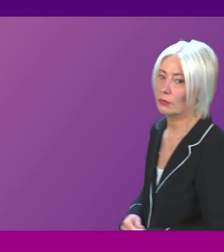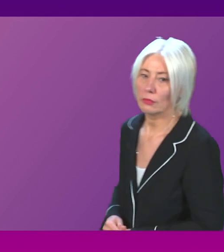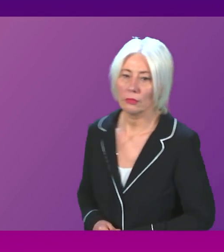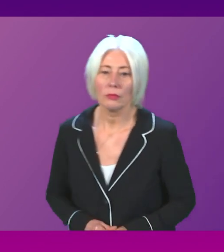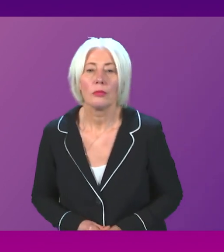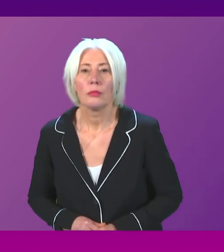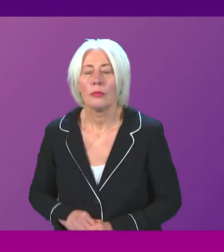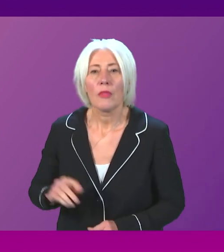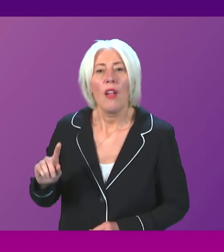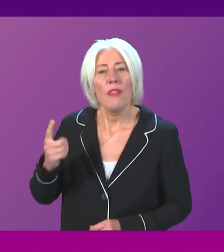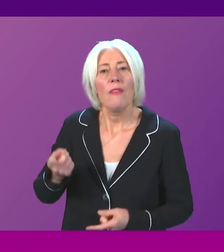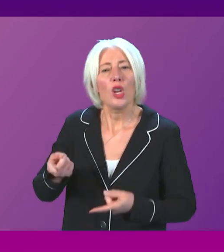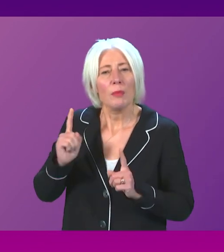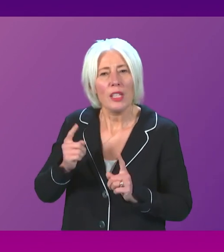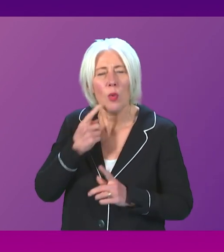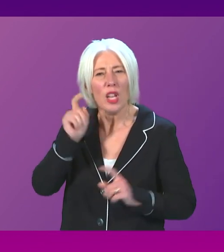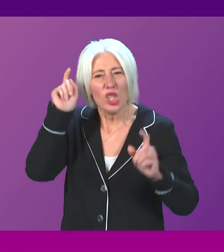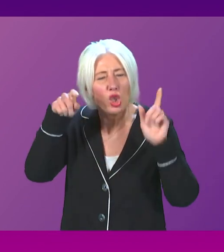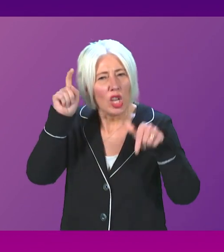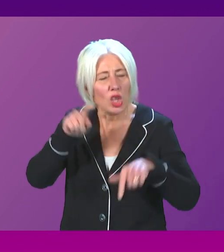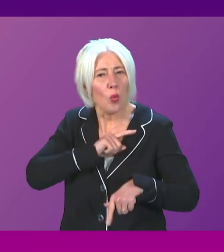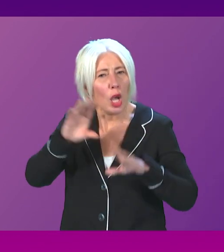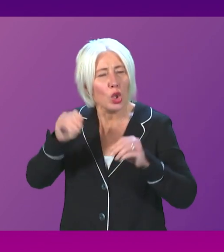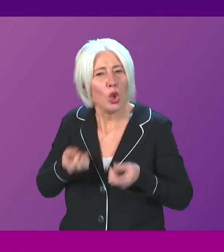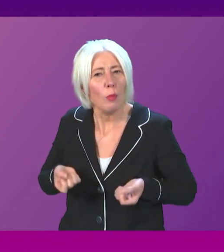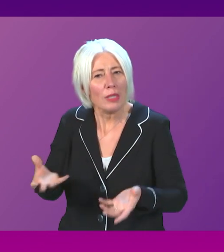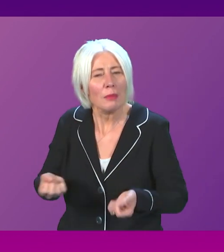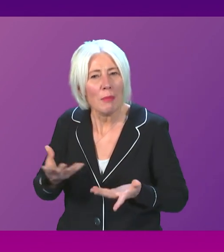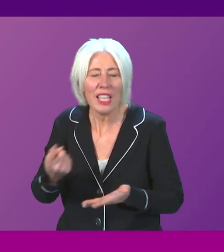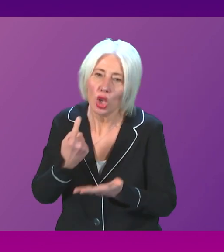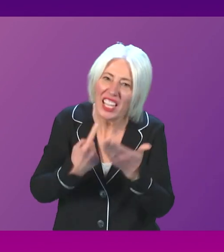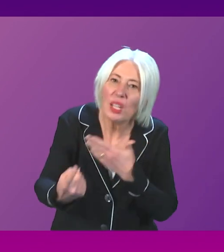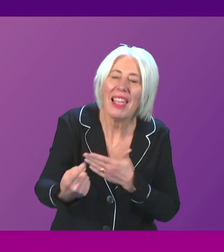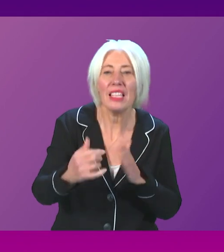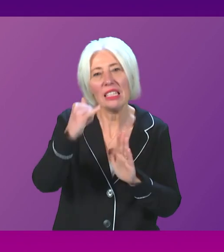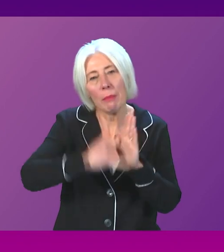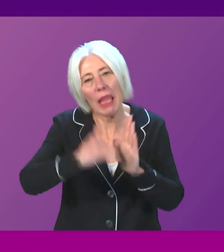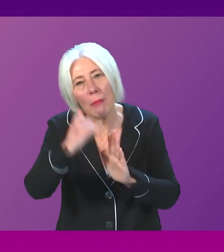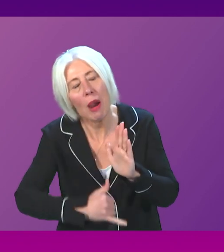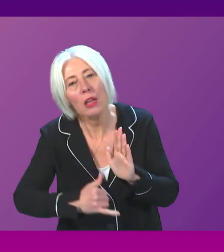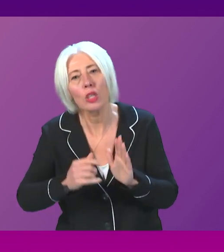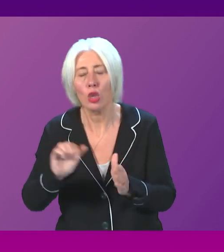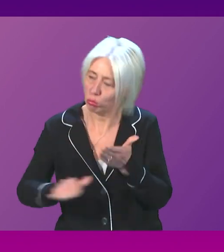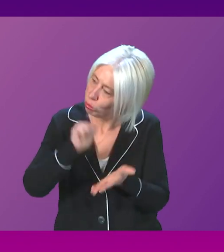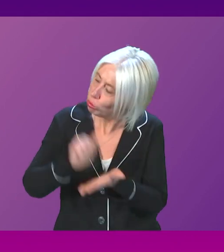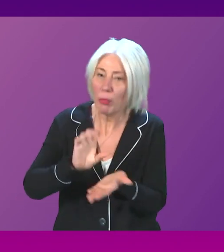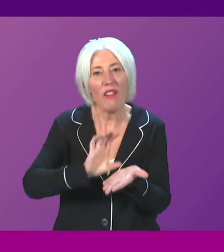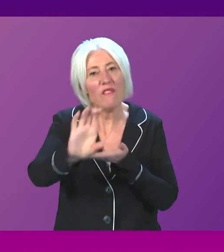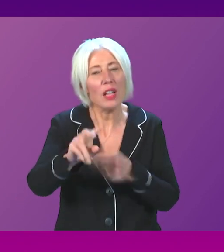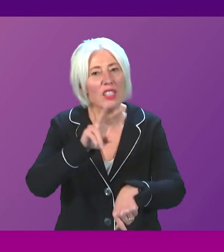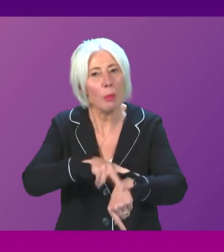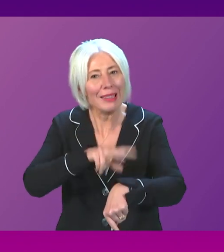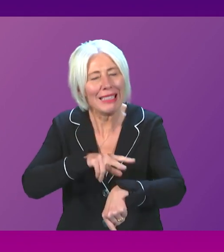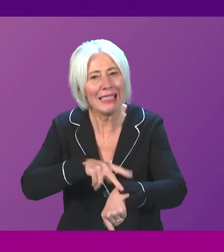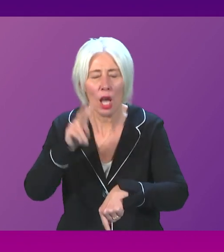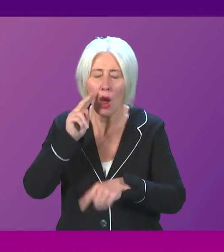If the First Minister wants a suggestion, why does she stop spending money on independence white papers and start properly funding our police force, who are